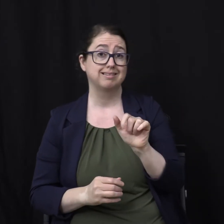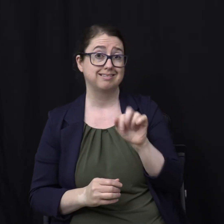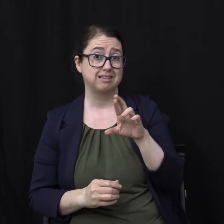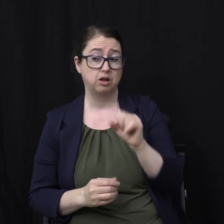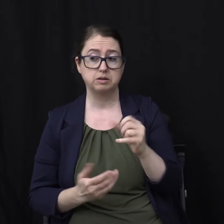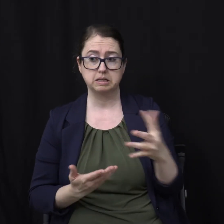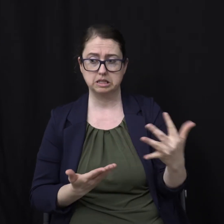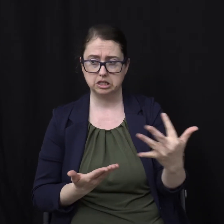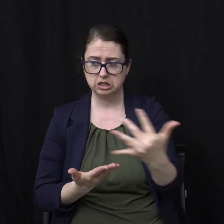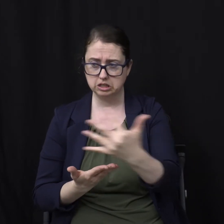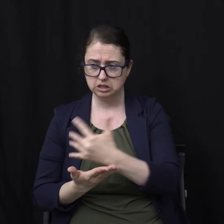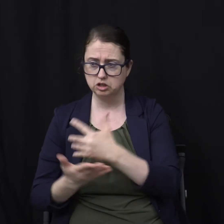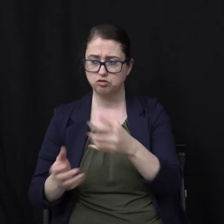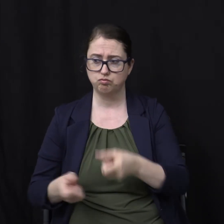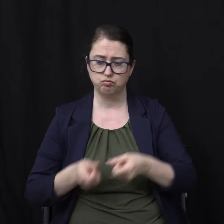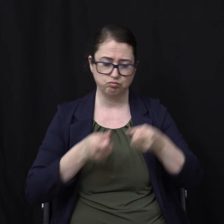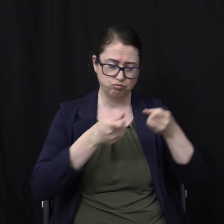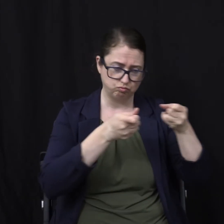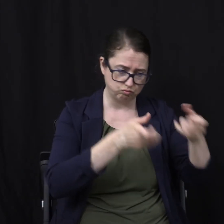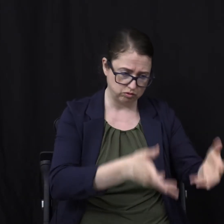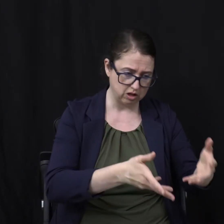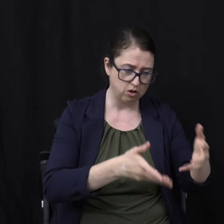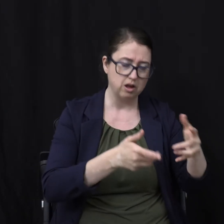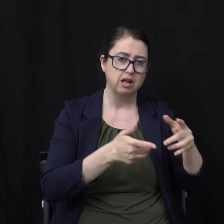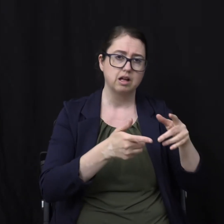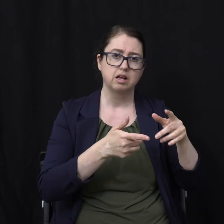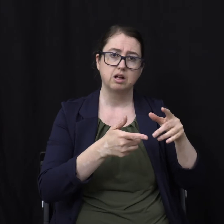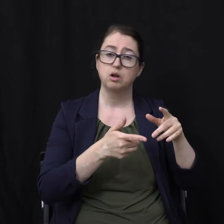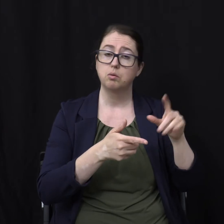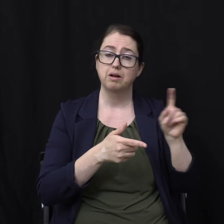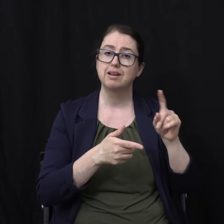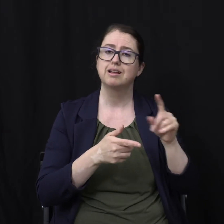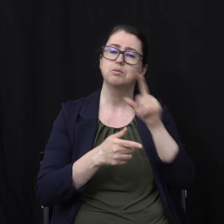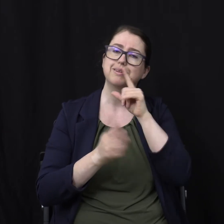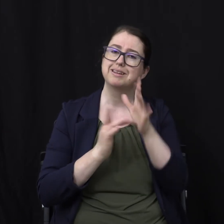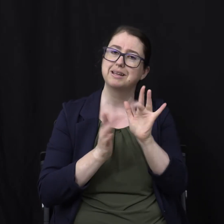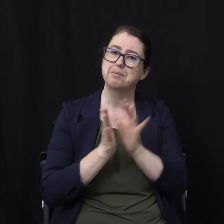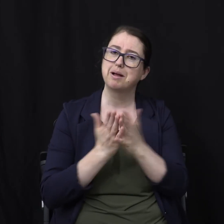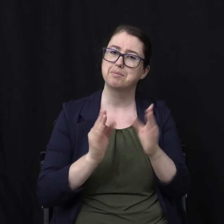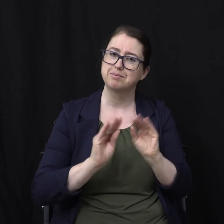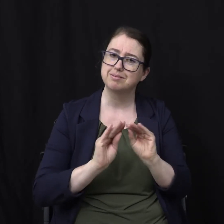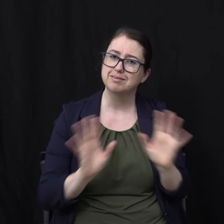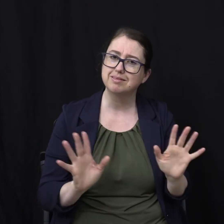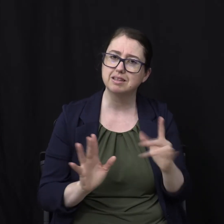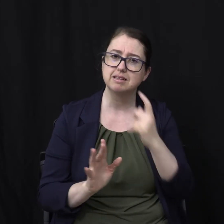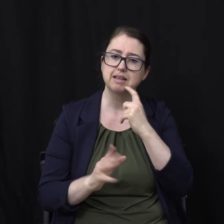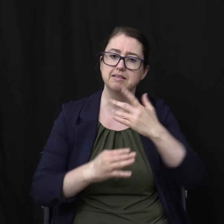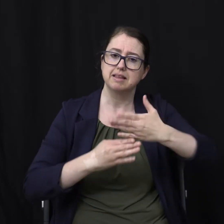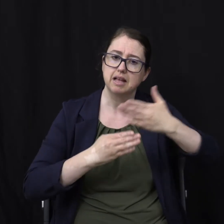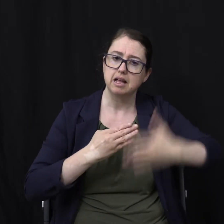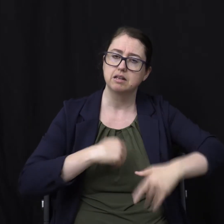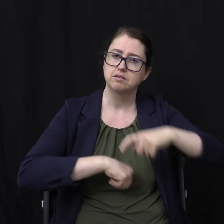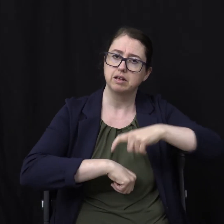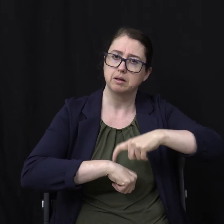So it will be when Don't you love How plain the Bible is At the end of the age Is when